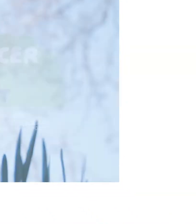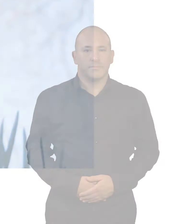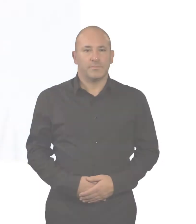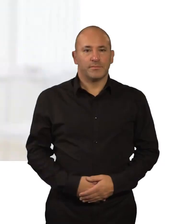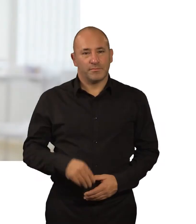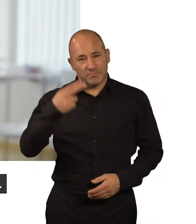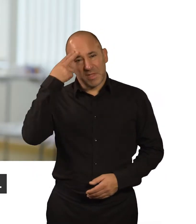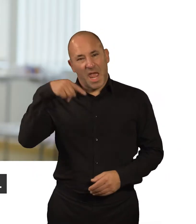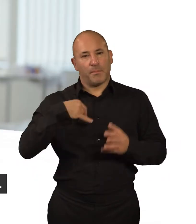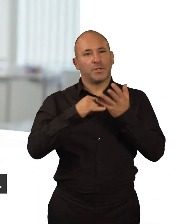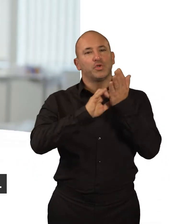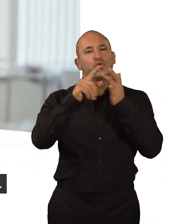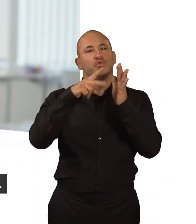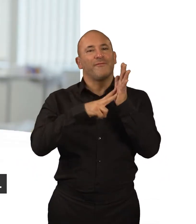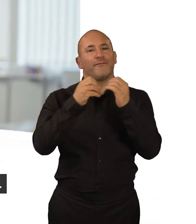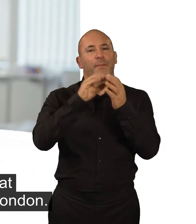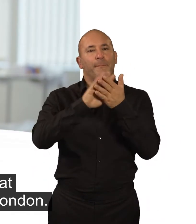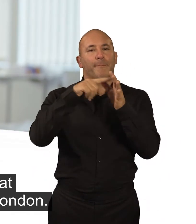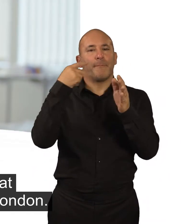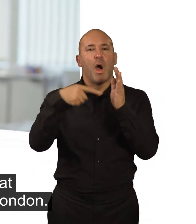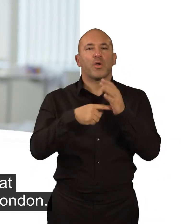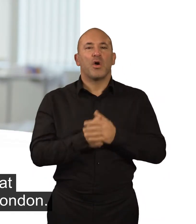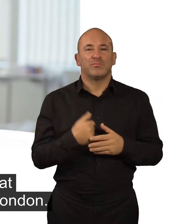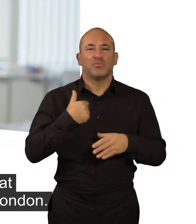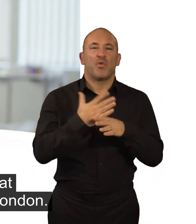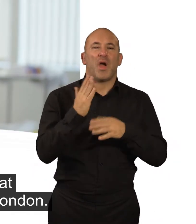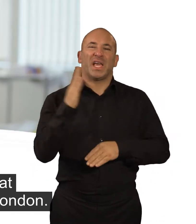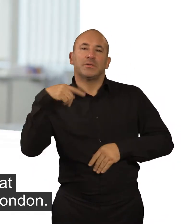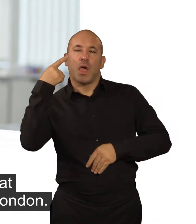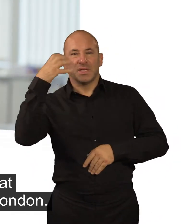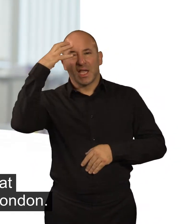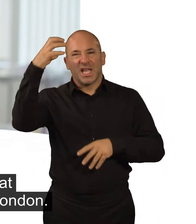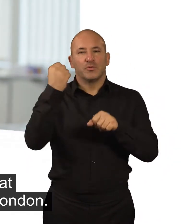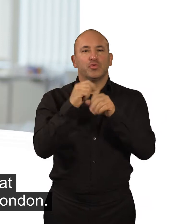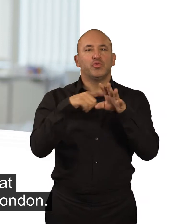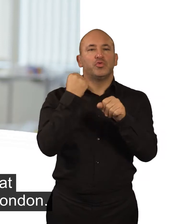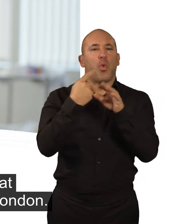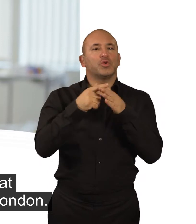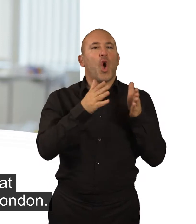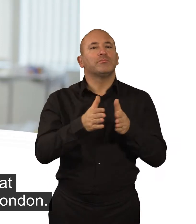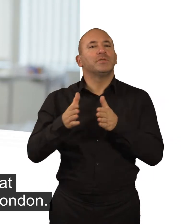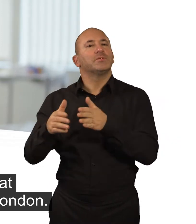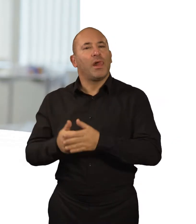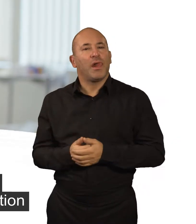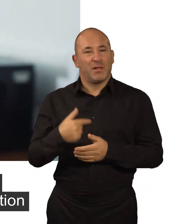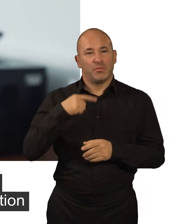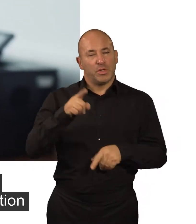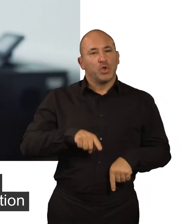My name is Shiv Bhanot. I am a urologist and I work at King George Hospital in East London. Prostate is a